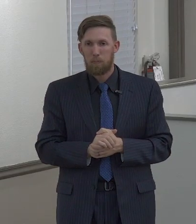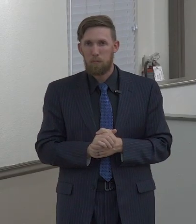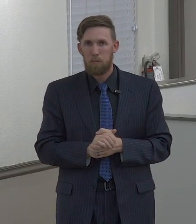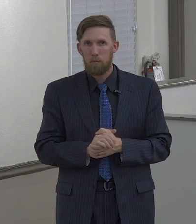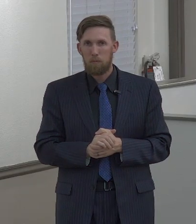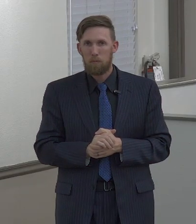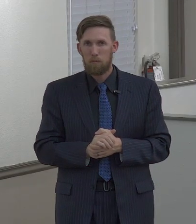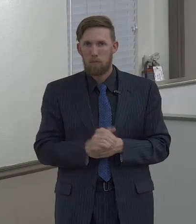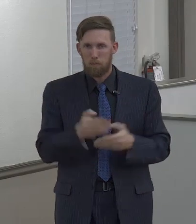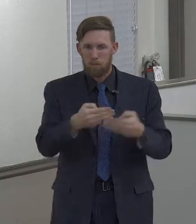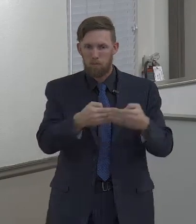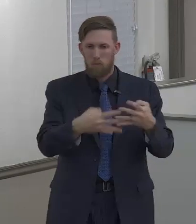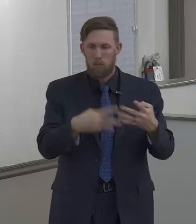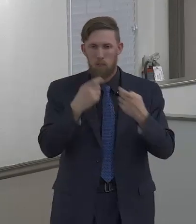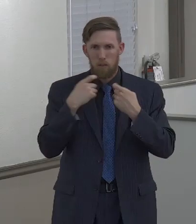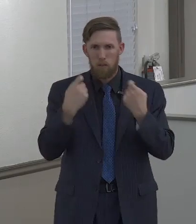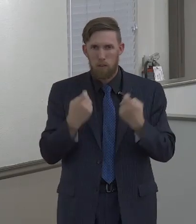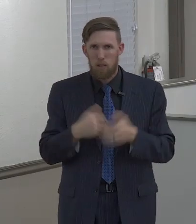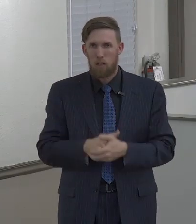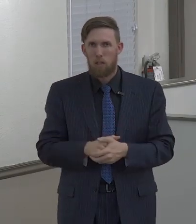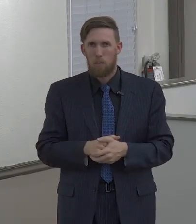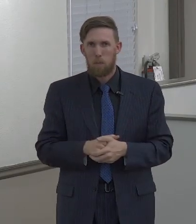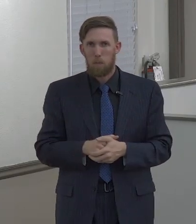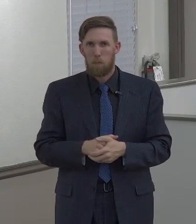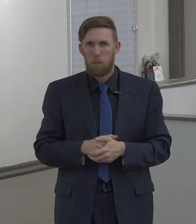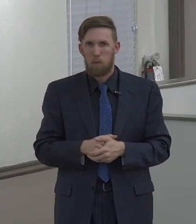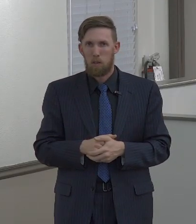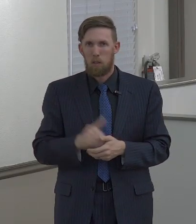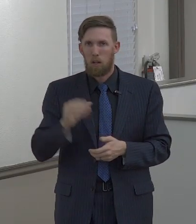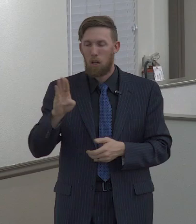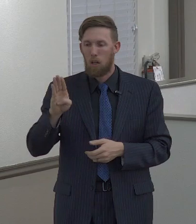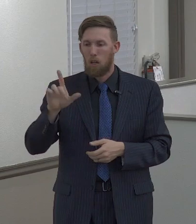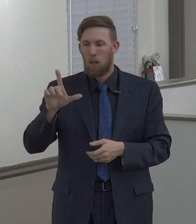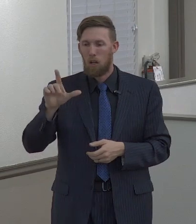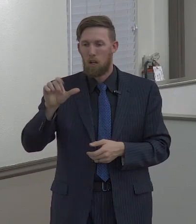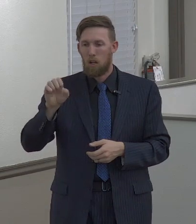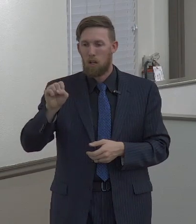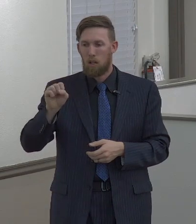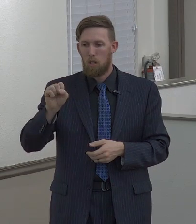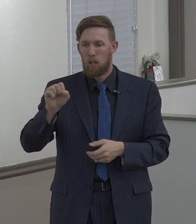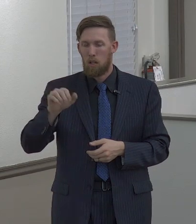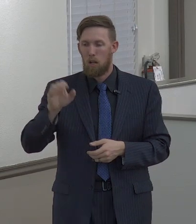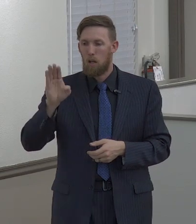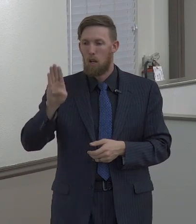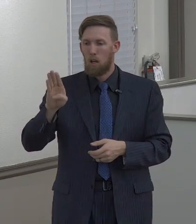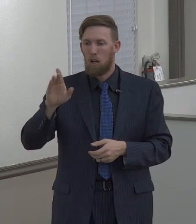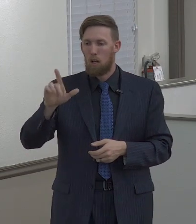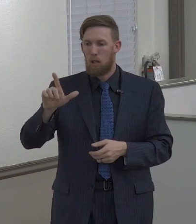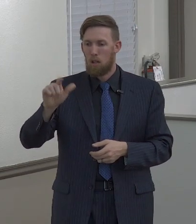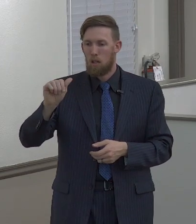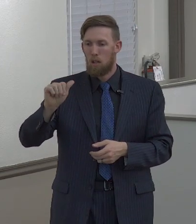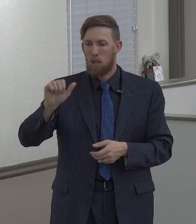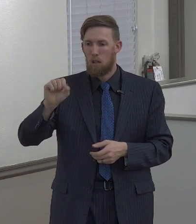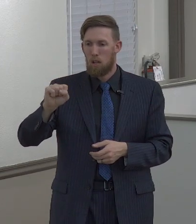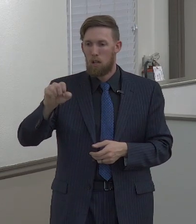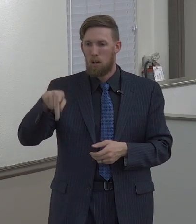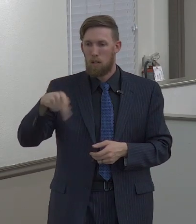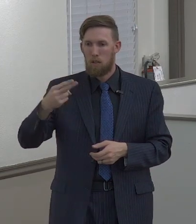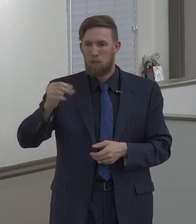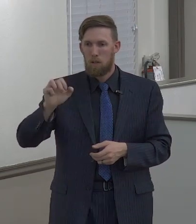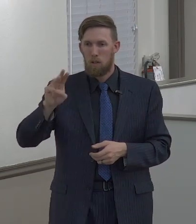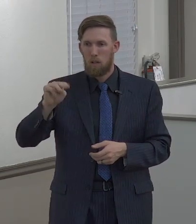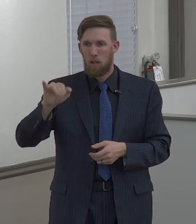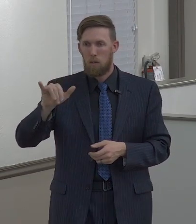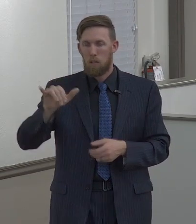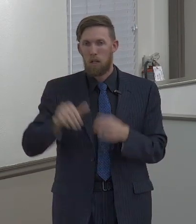so will a man. Blasphemy. We hear blasphemy and we tend to think speaking evil towards God,